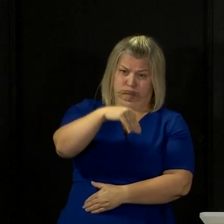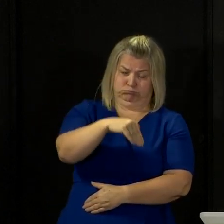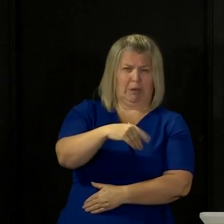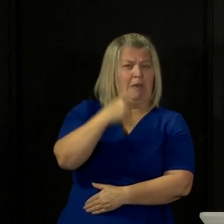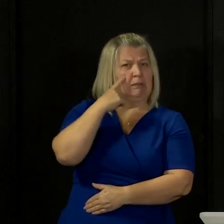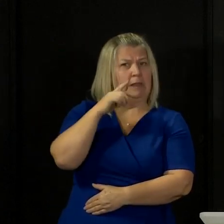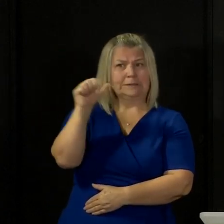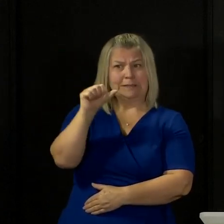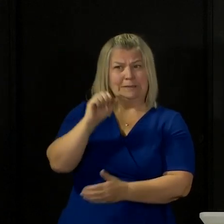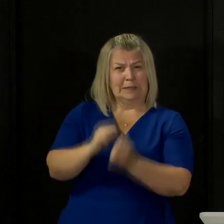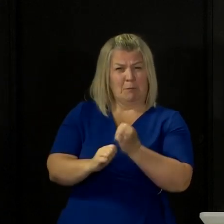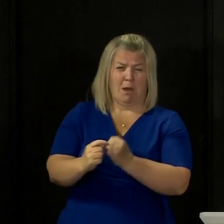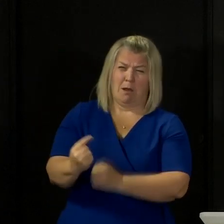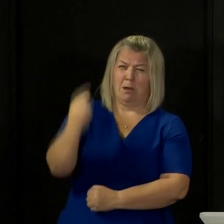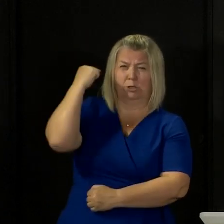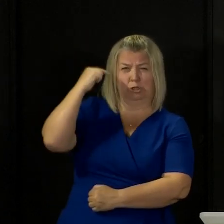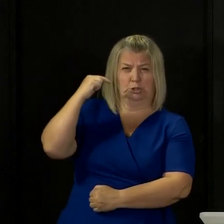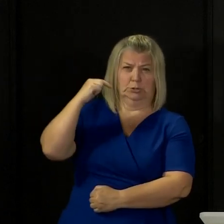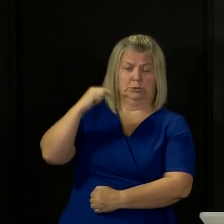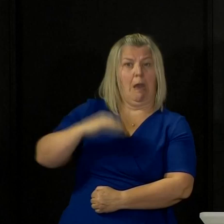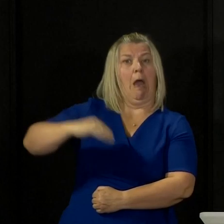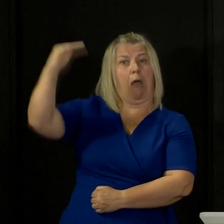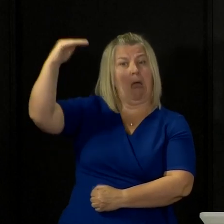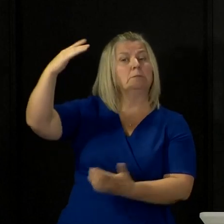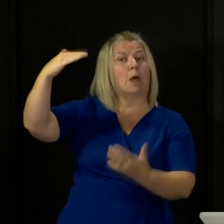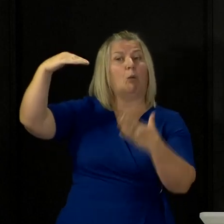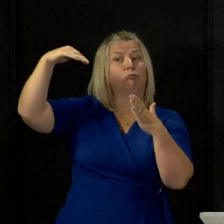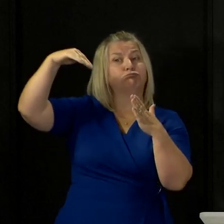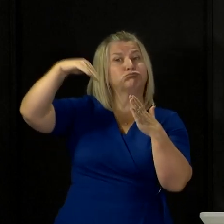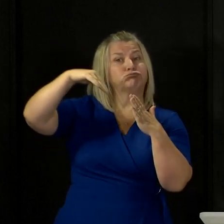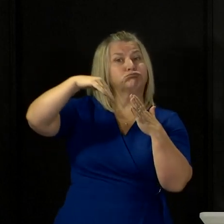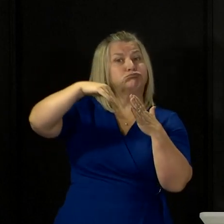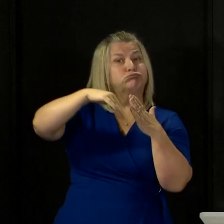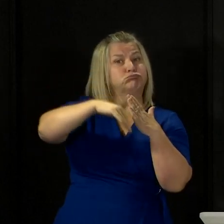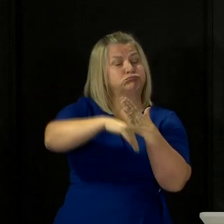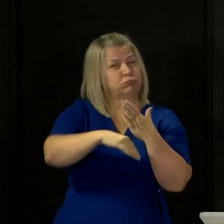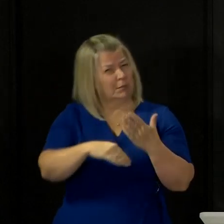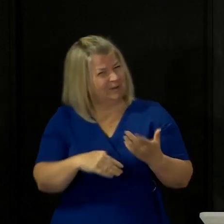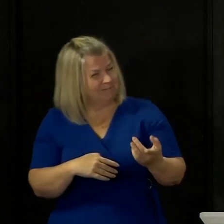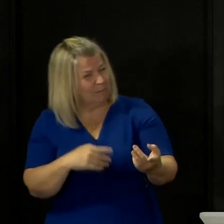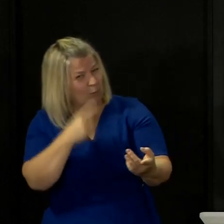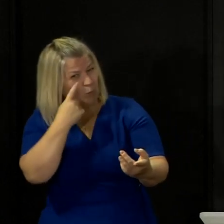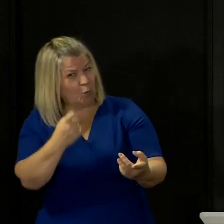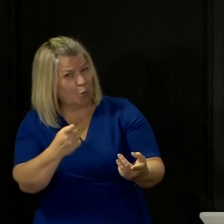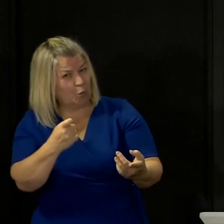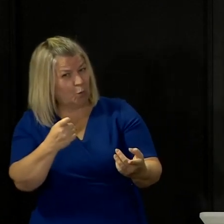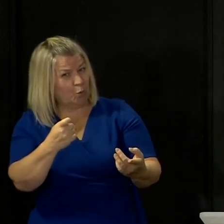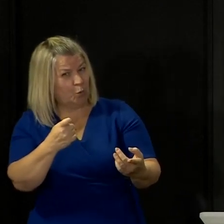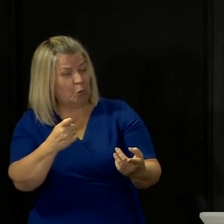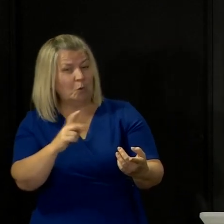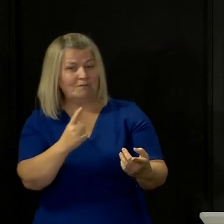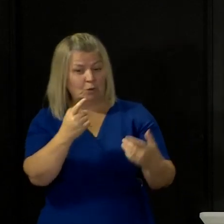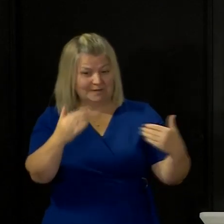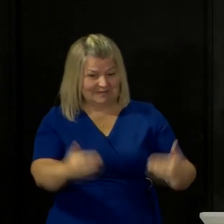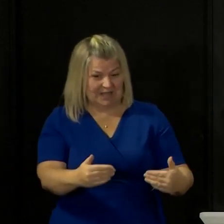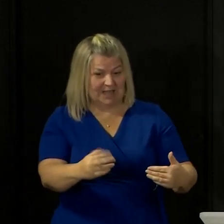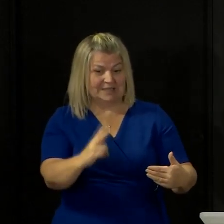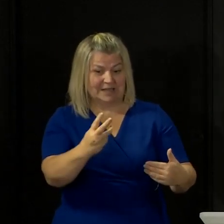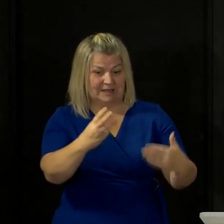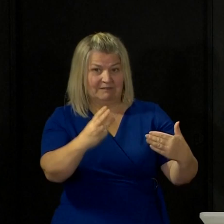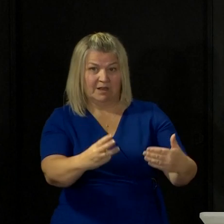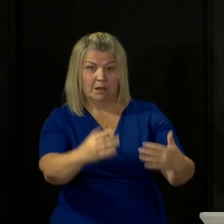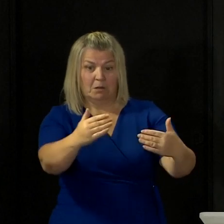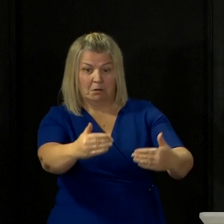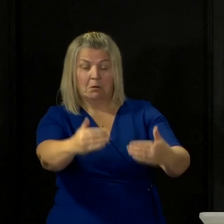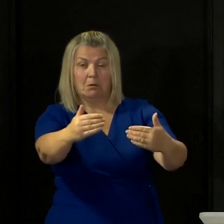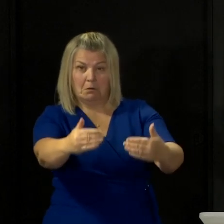So do you accept that it's possible that you could accelerate the easing of the lockdown and start